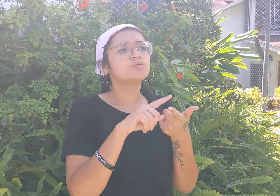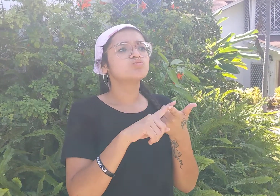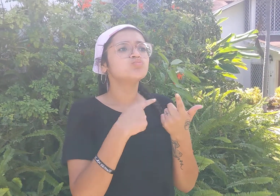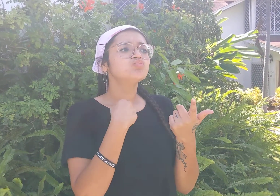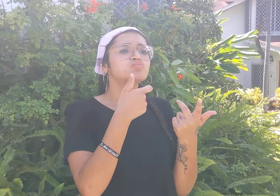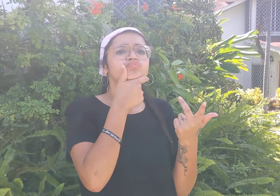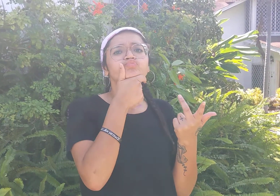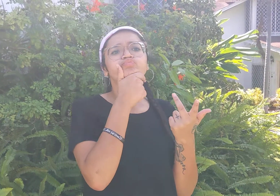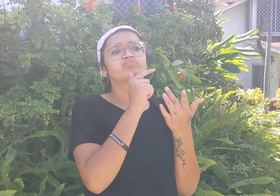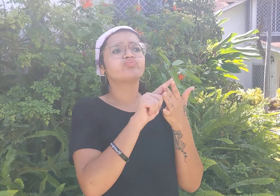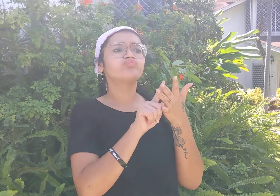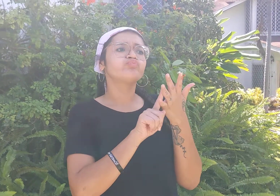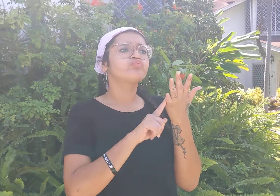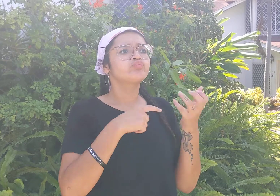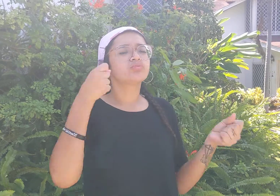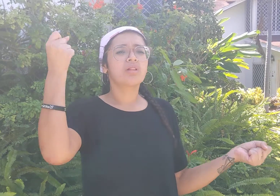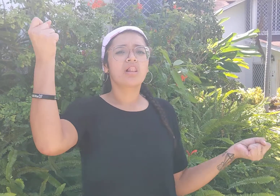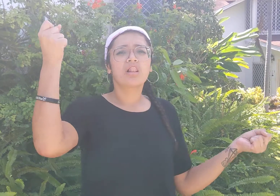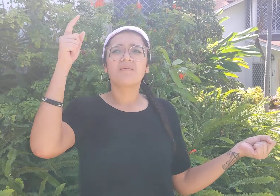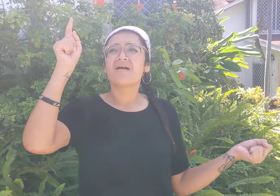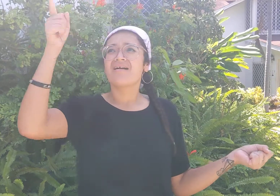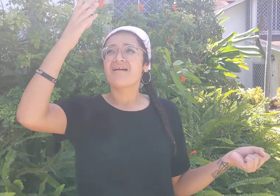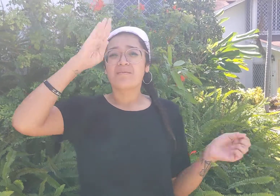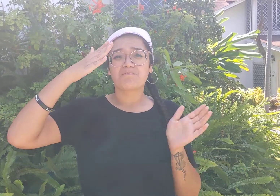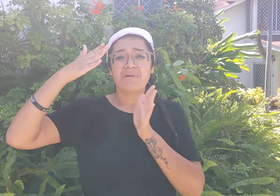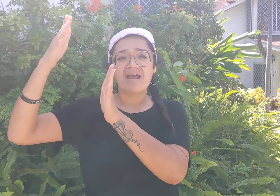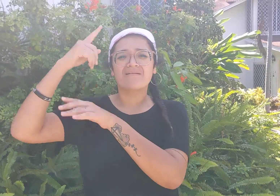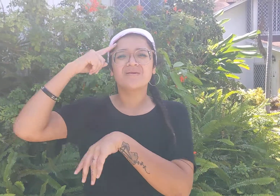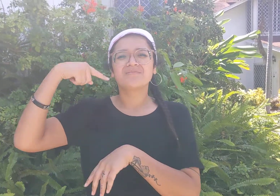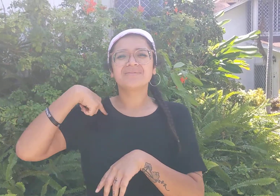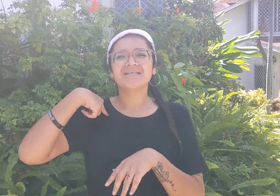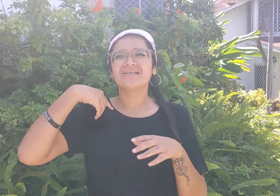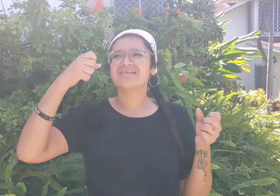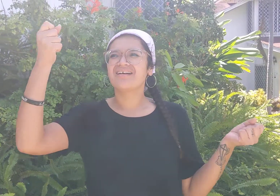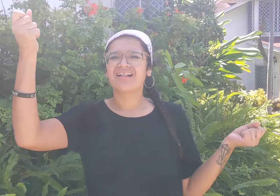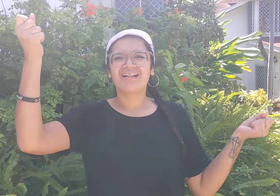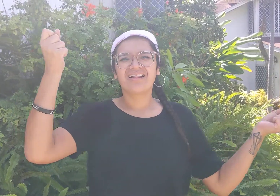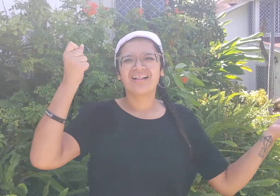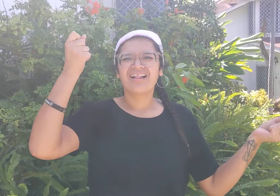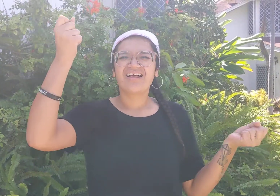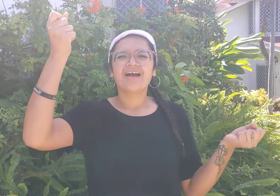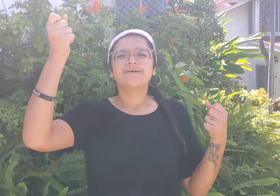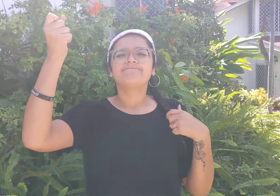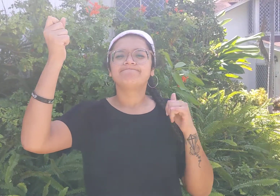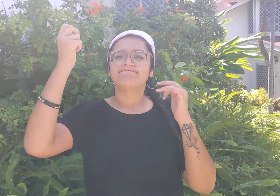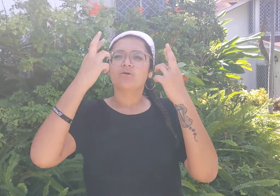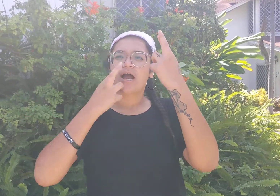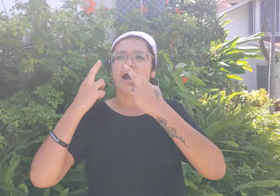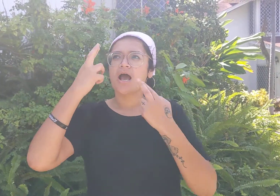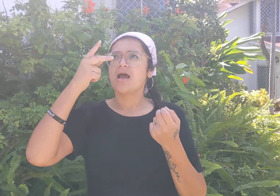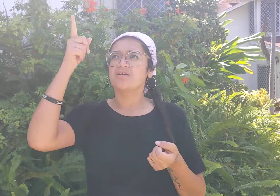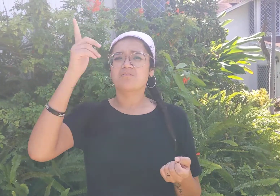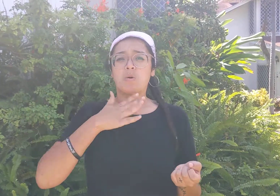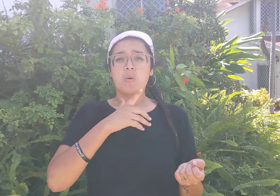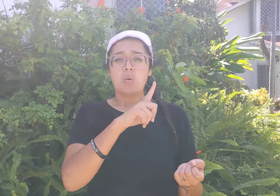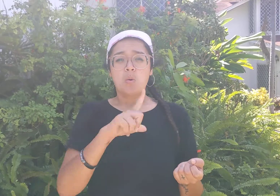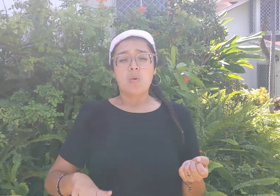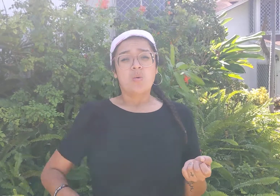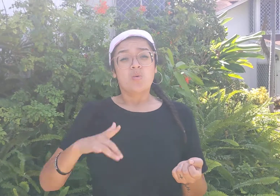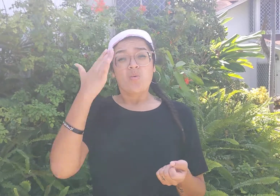and my desires and all the things and then that same time the Lord was calling me and I just felt this tension between the two